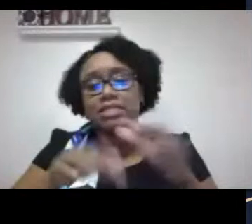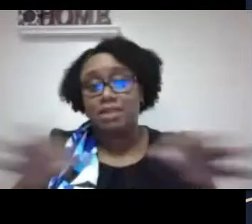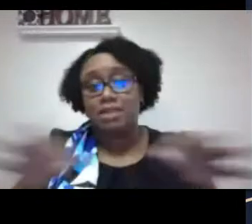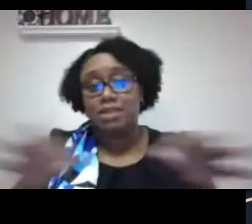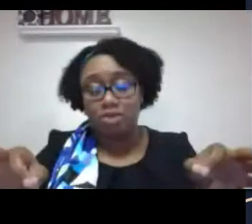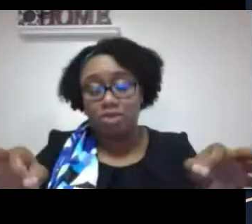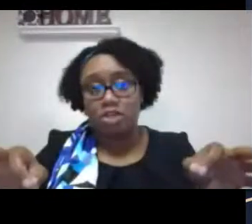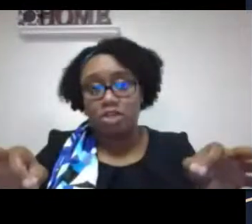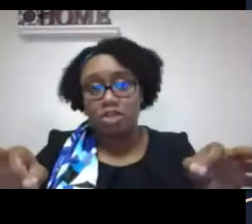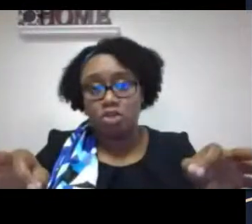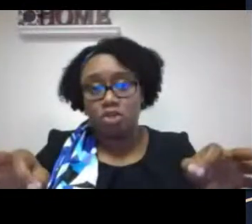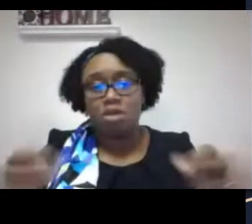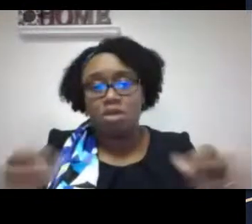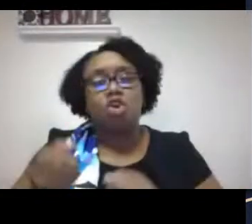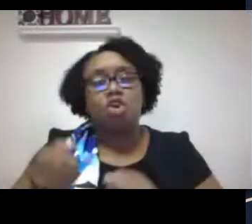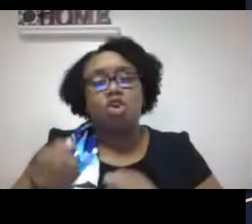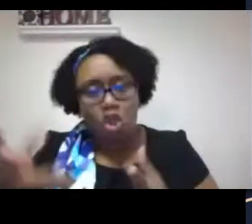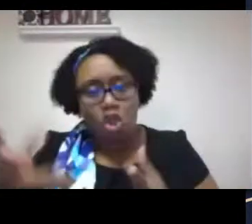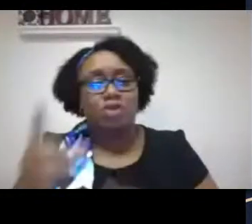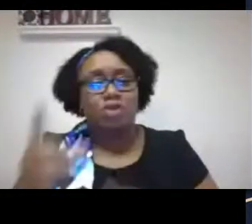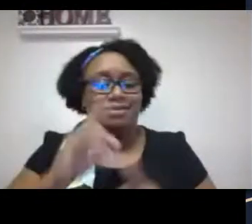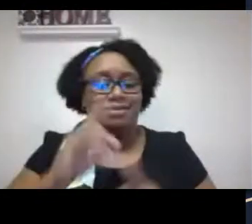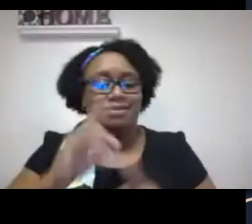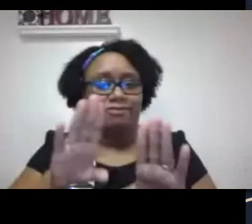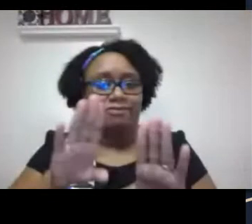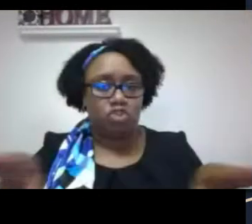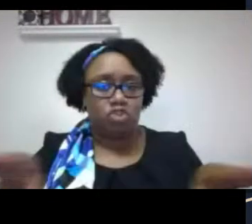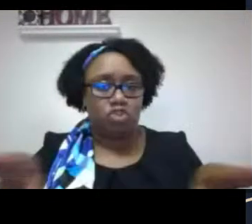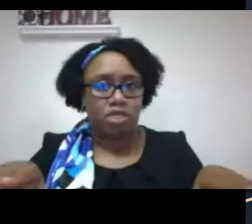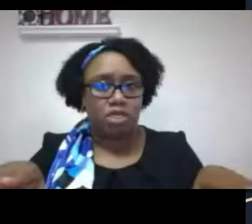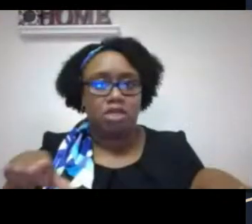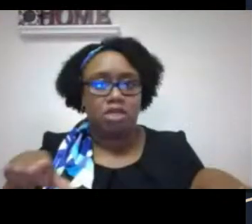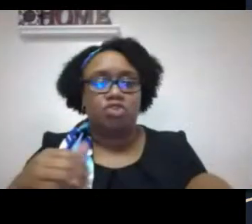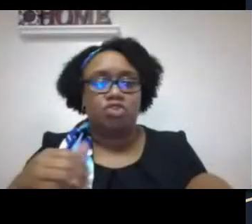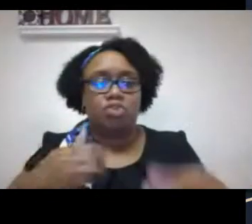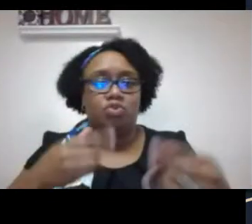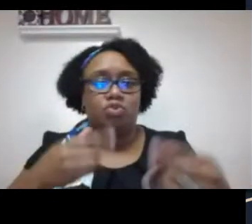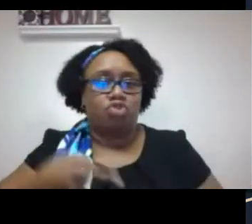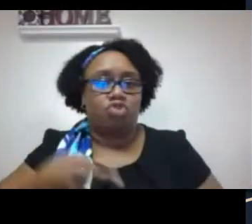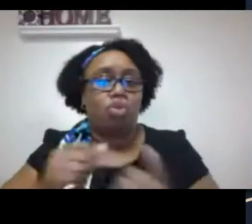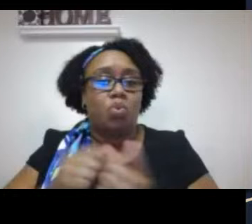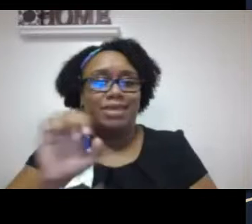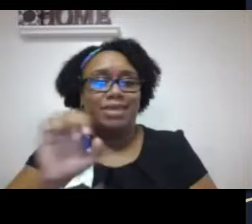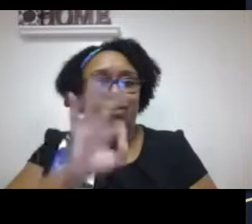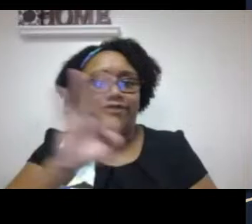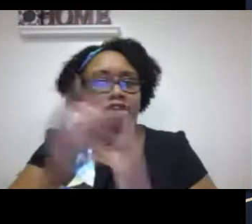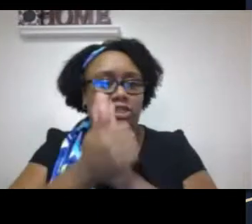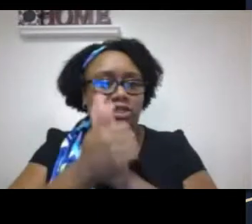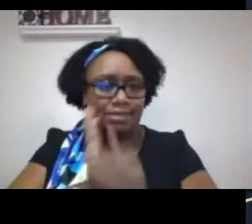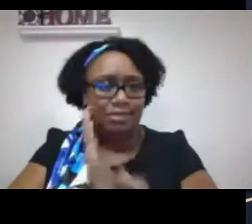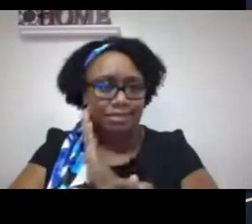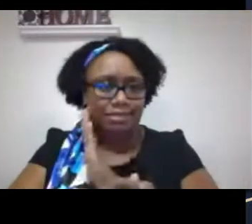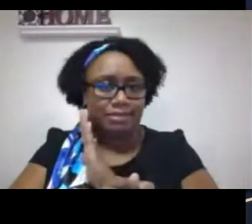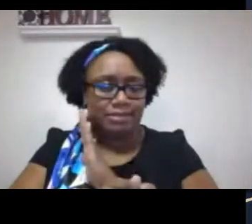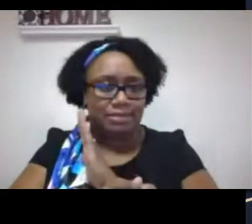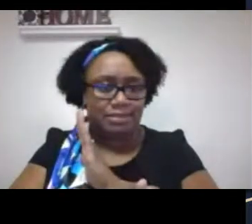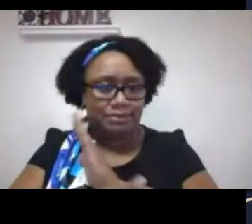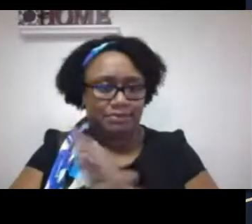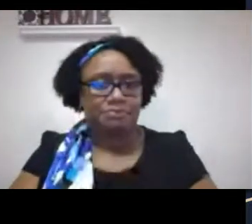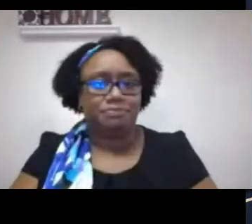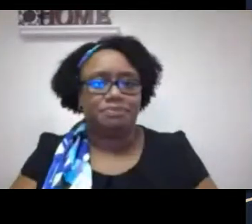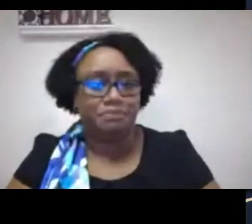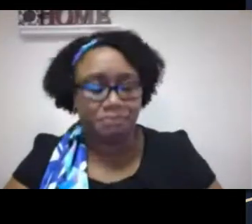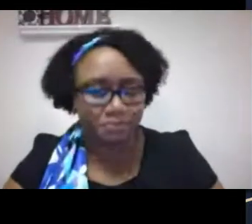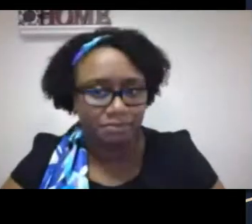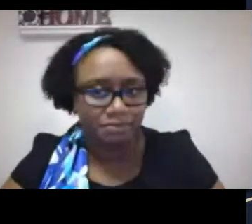reinforced the understanding that it's a lack of accessible language that causes deaf children to